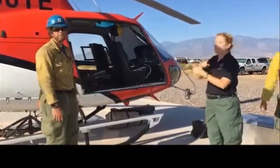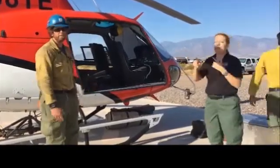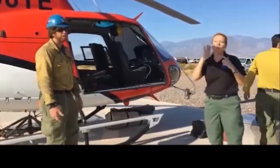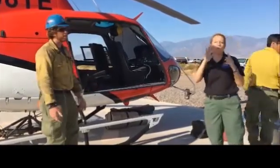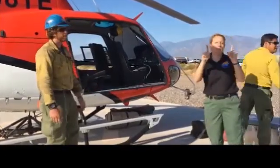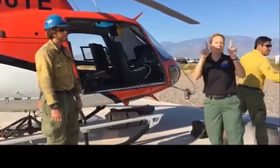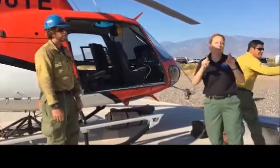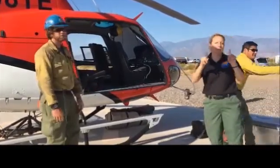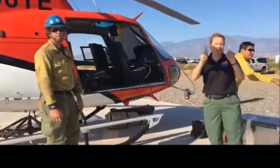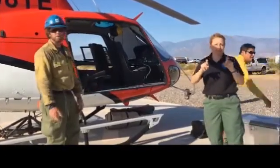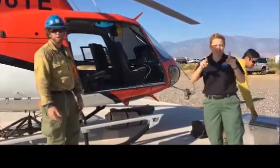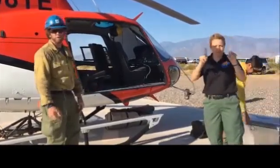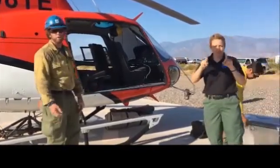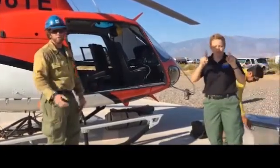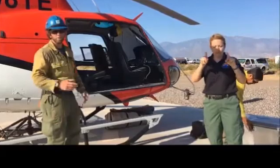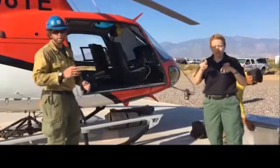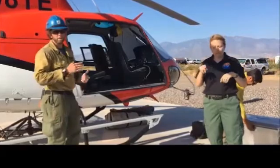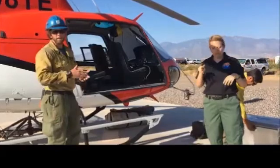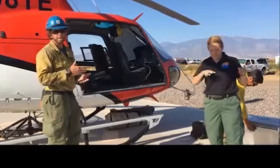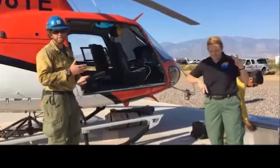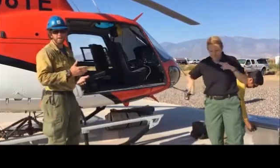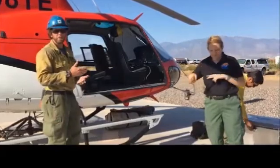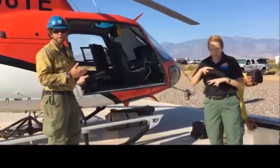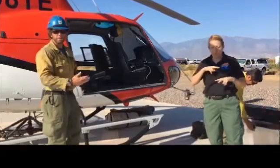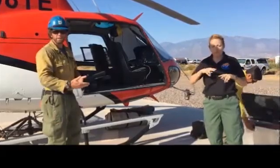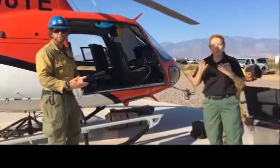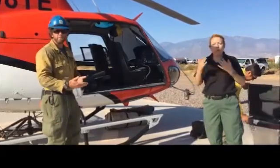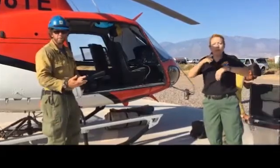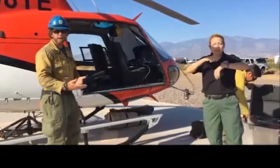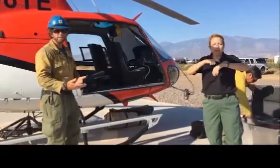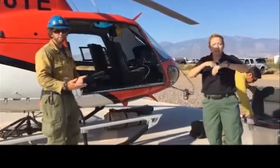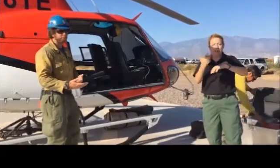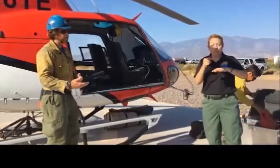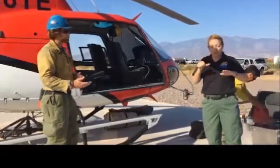going to be to determine what the delay is on our ignition for the plastic spheres.